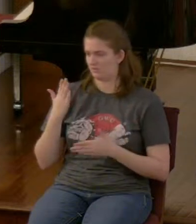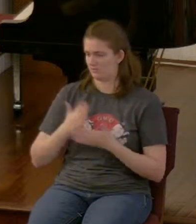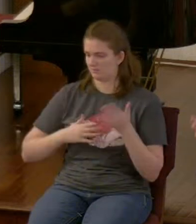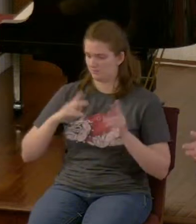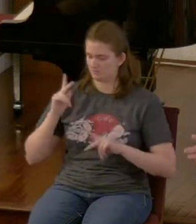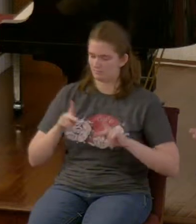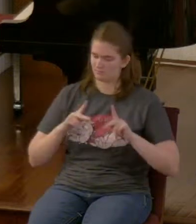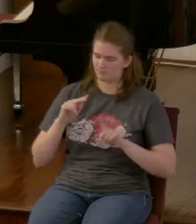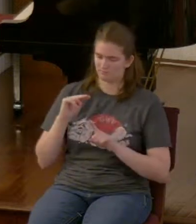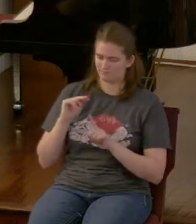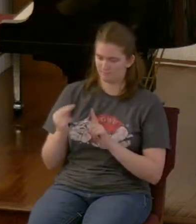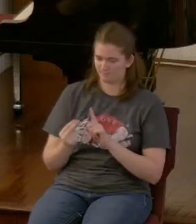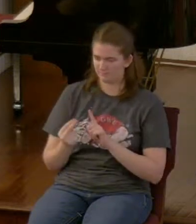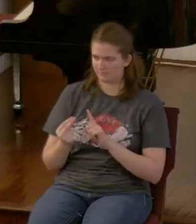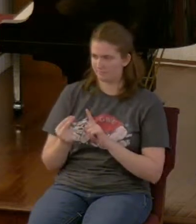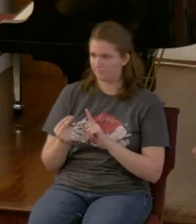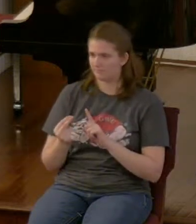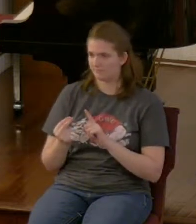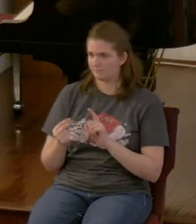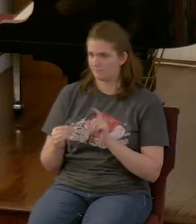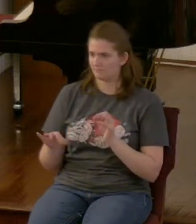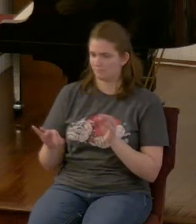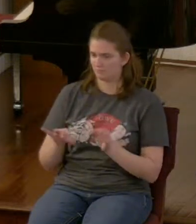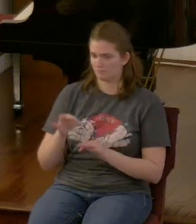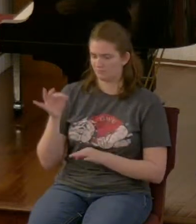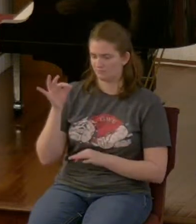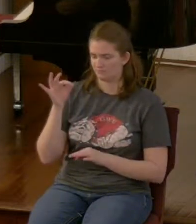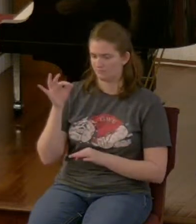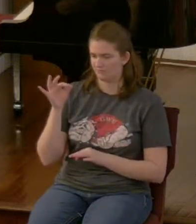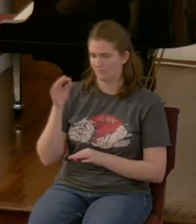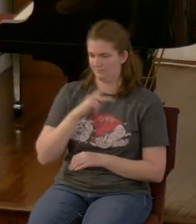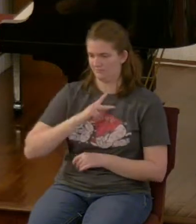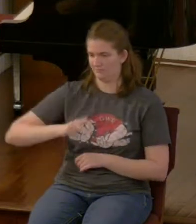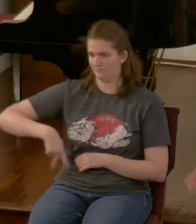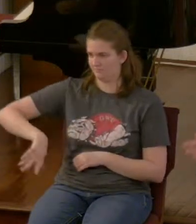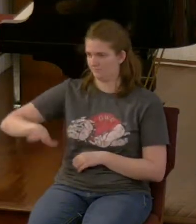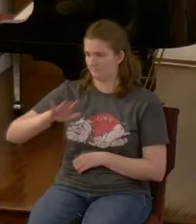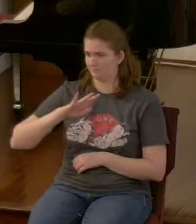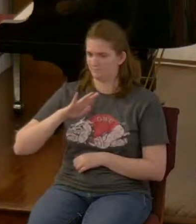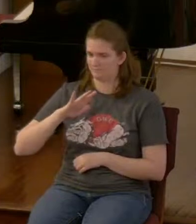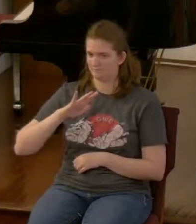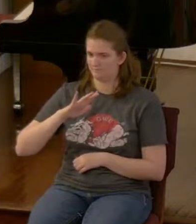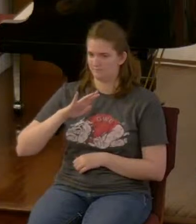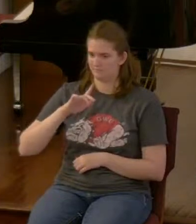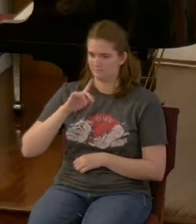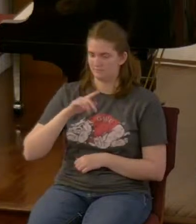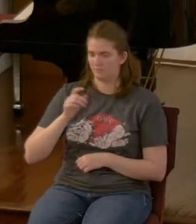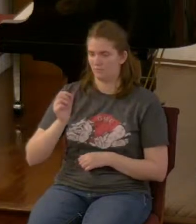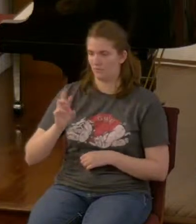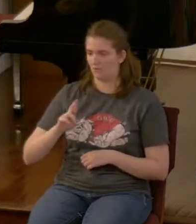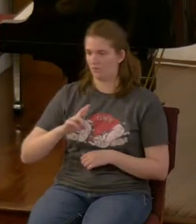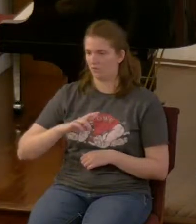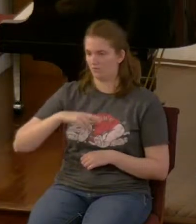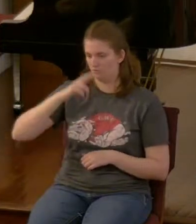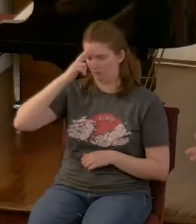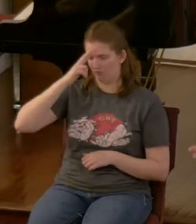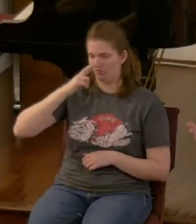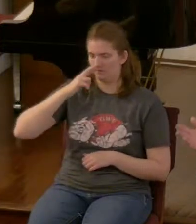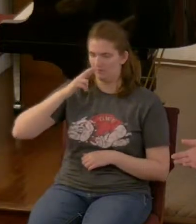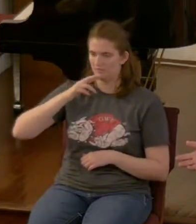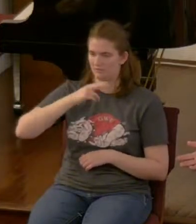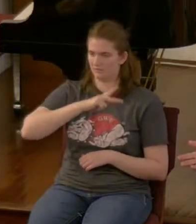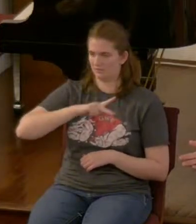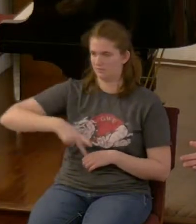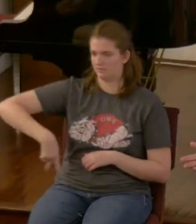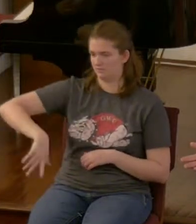of restoration of the Roman empire in the last days one that will literally fulfill the prophecy of the ten horns and the little horn